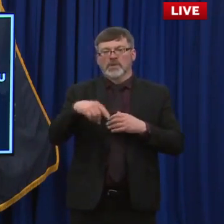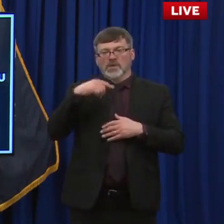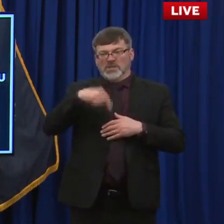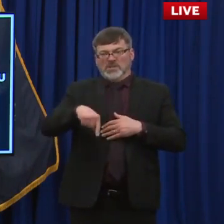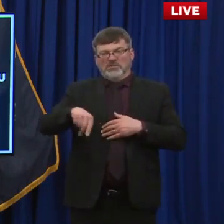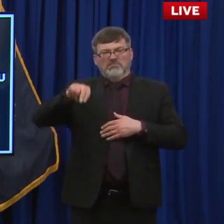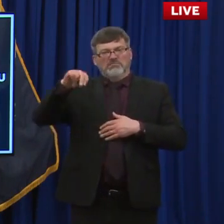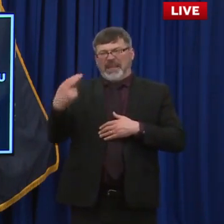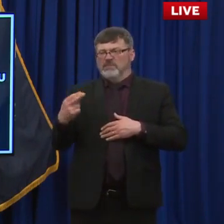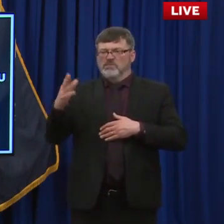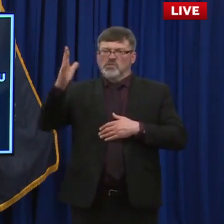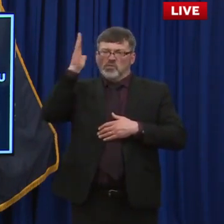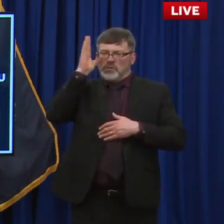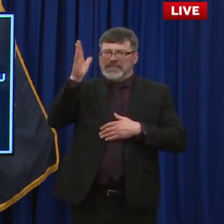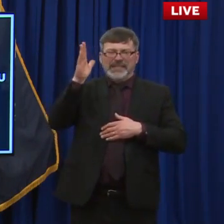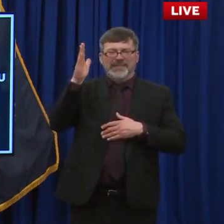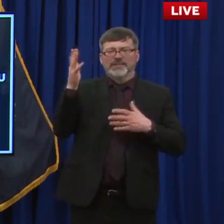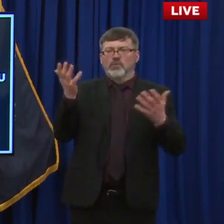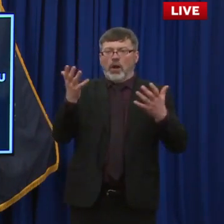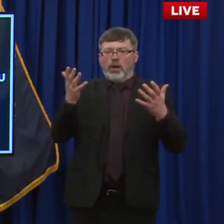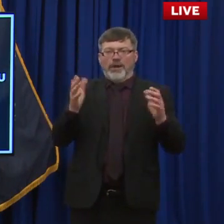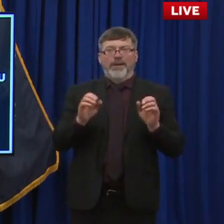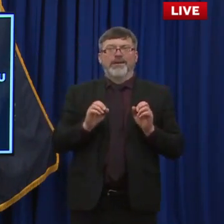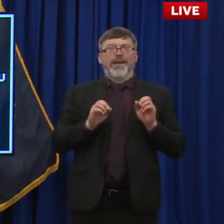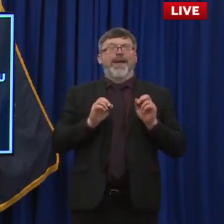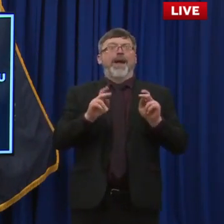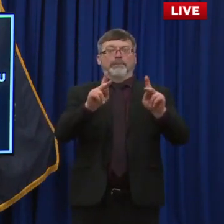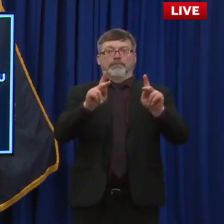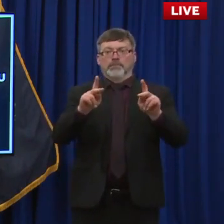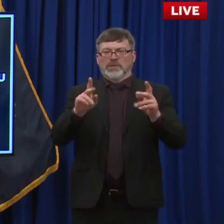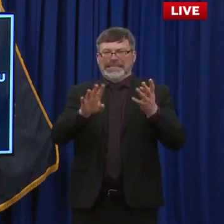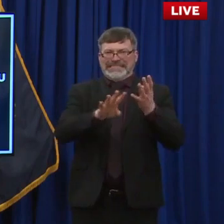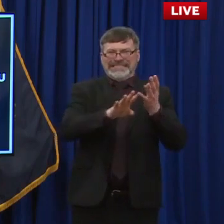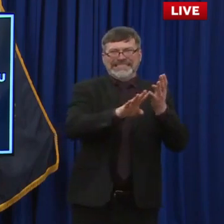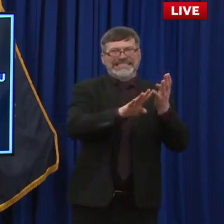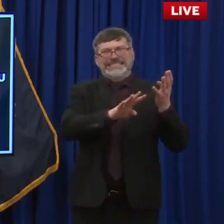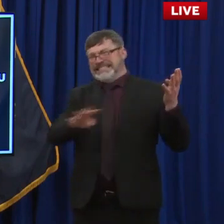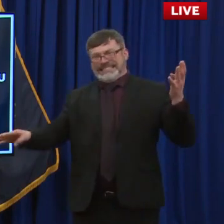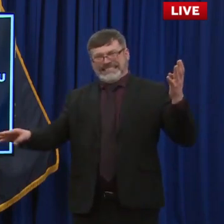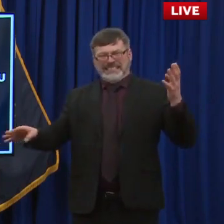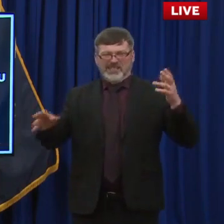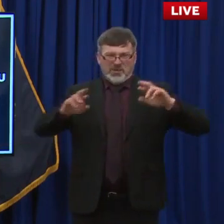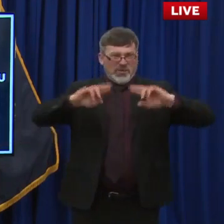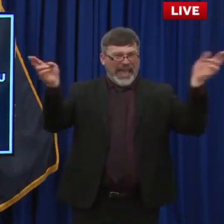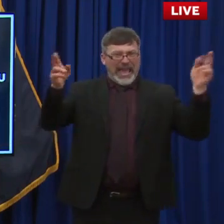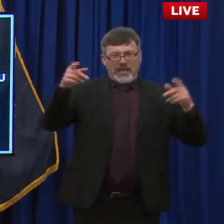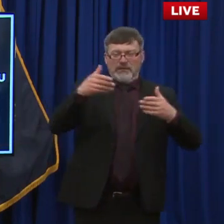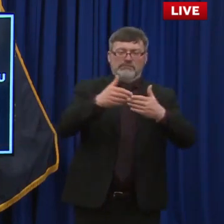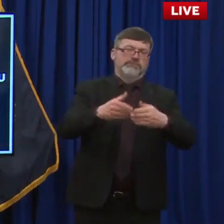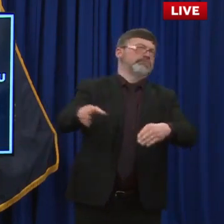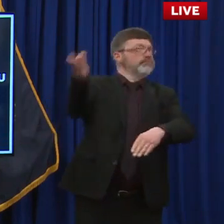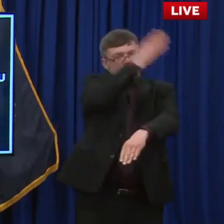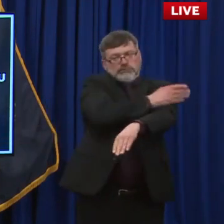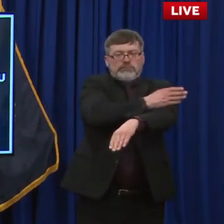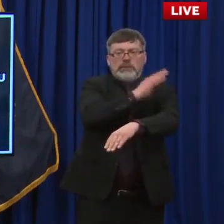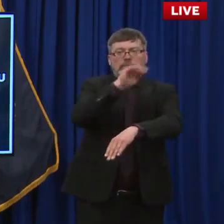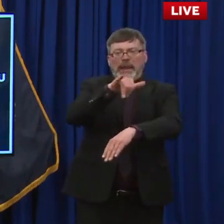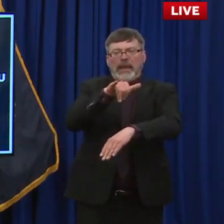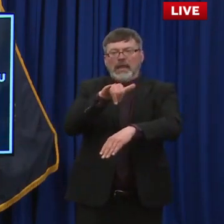um, at least the opportunity to sign up well before then, you know, month, month ahead of that schedule. Um, we'll see what they deliver.